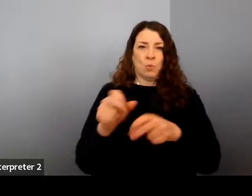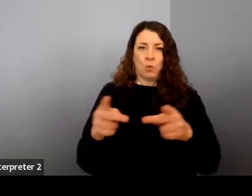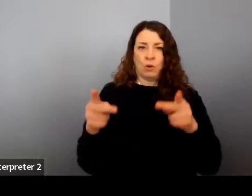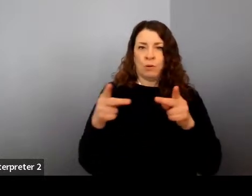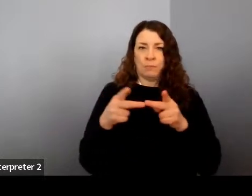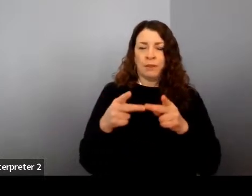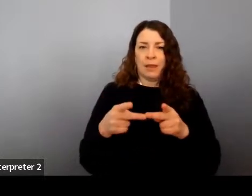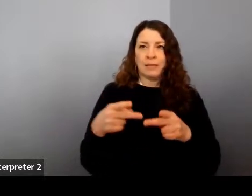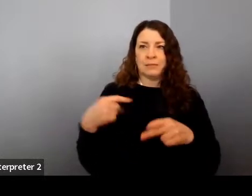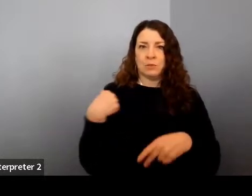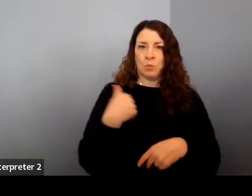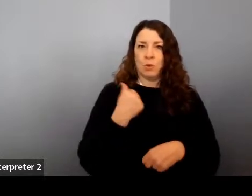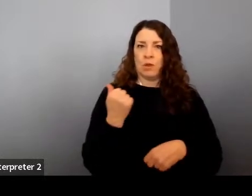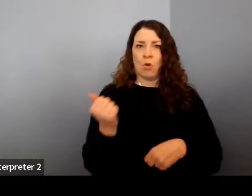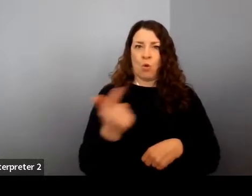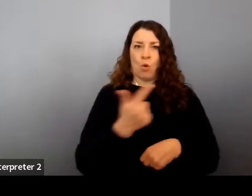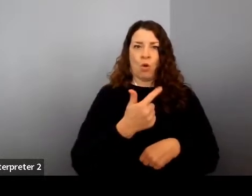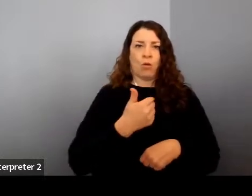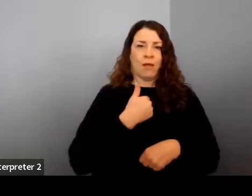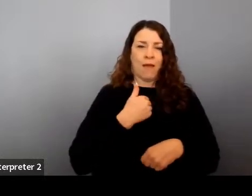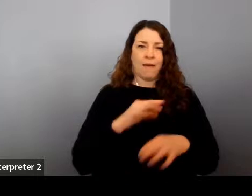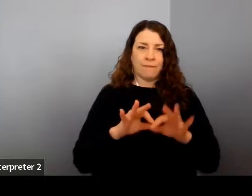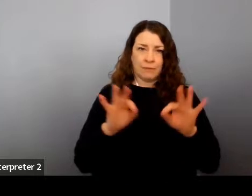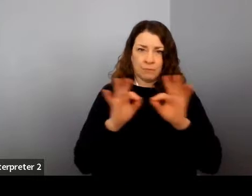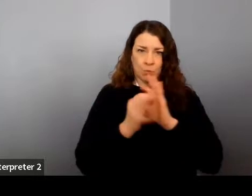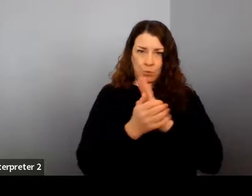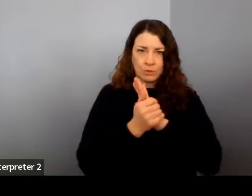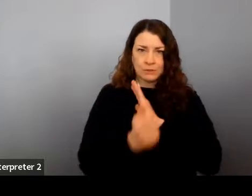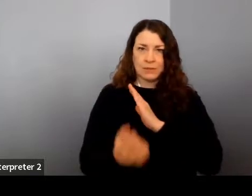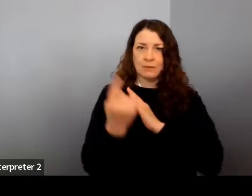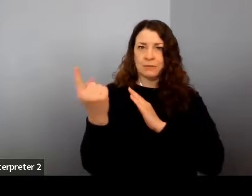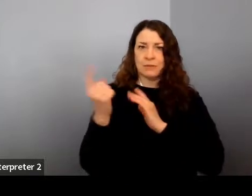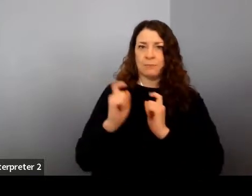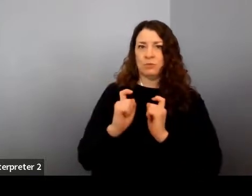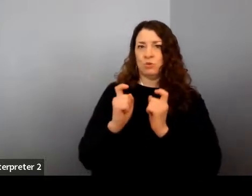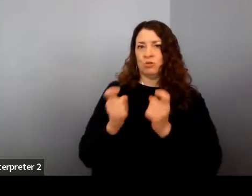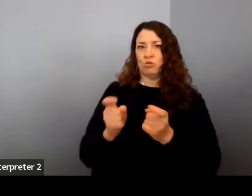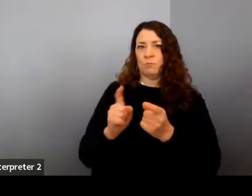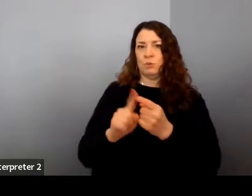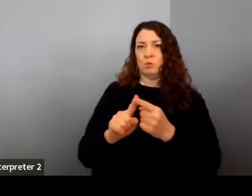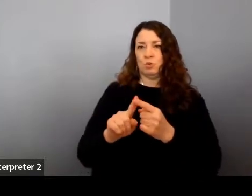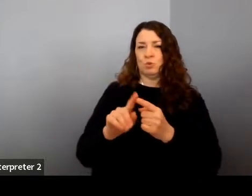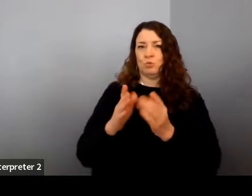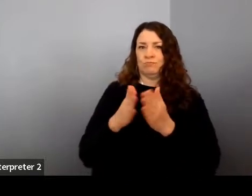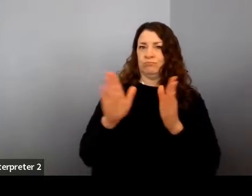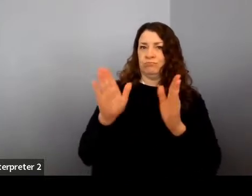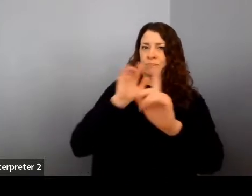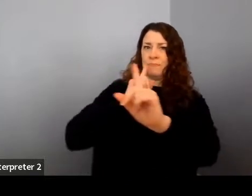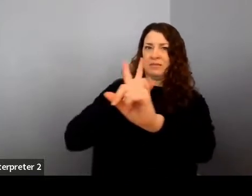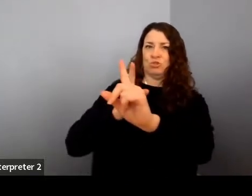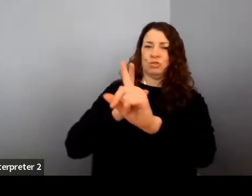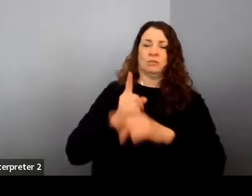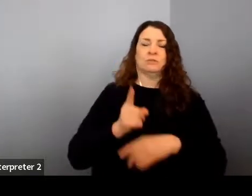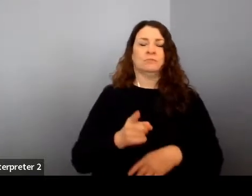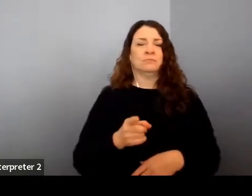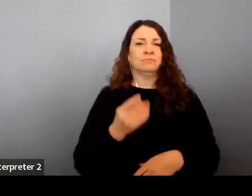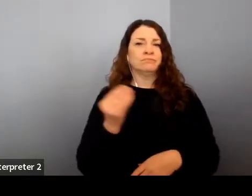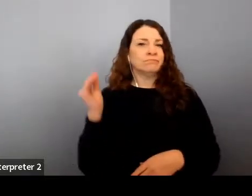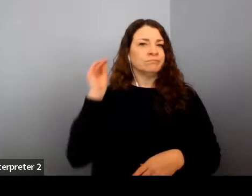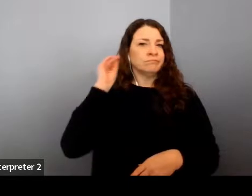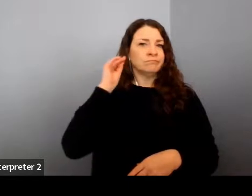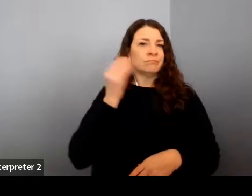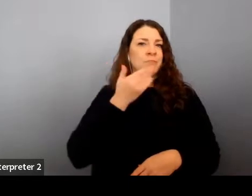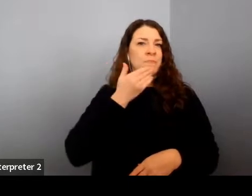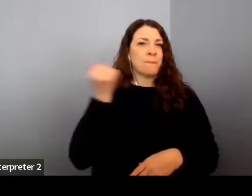skill. We have something to contribute to the mission. And I think keeping that in mind and, you know, that assumption of best